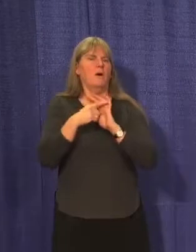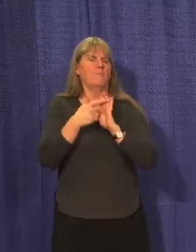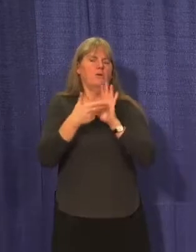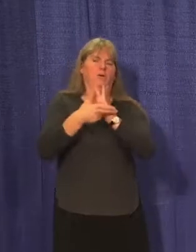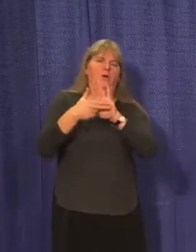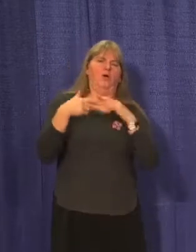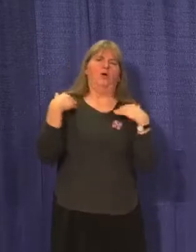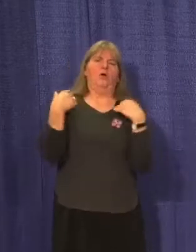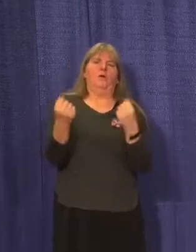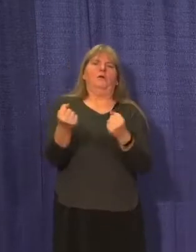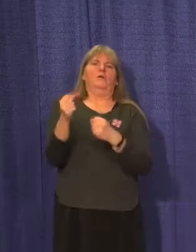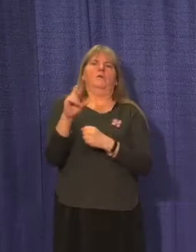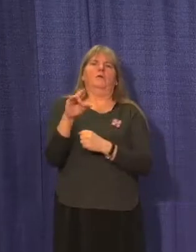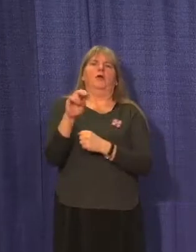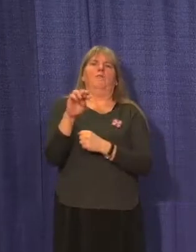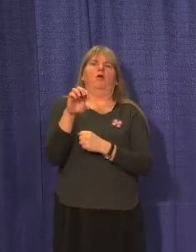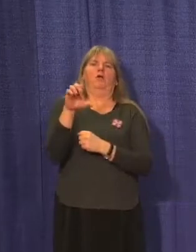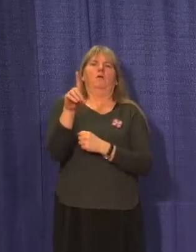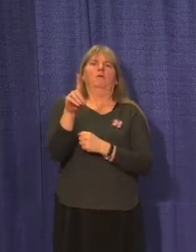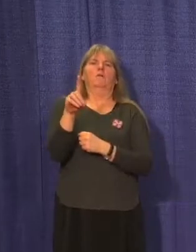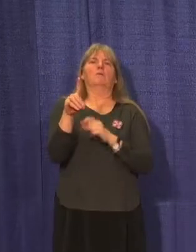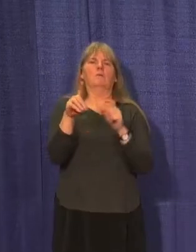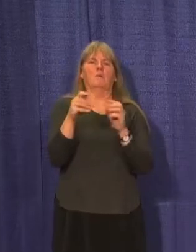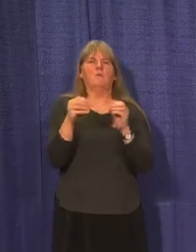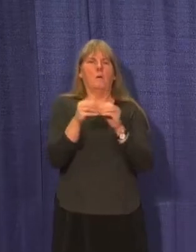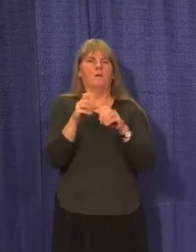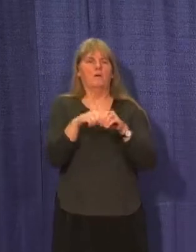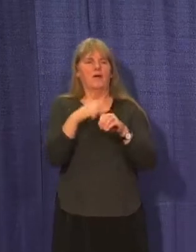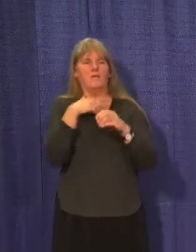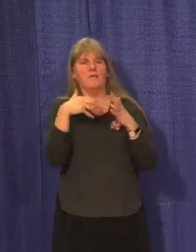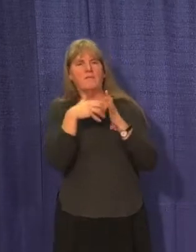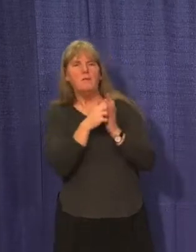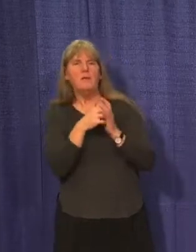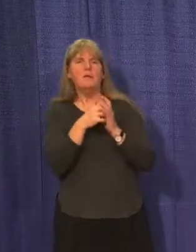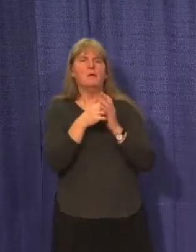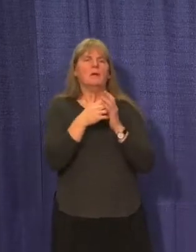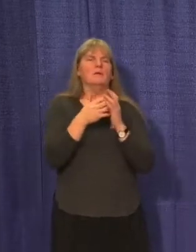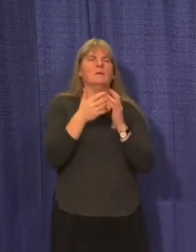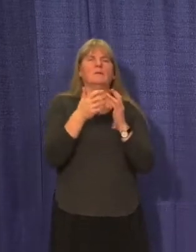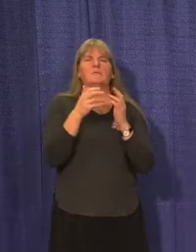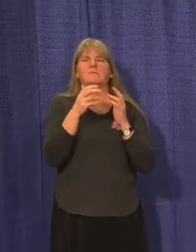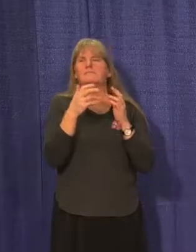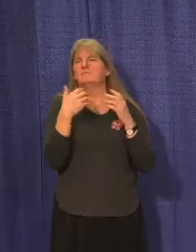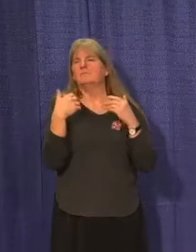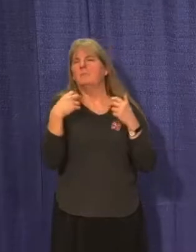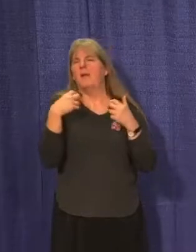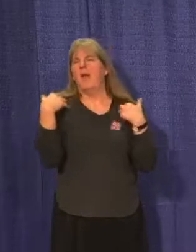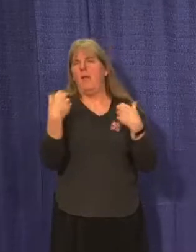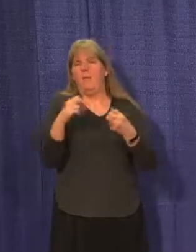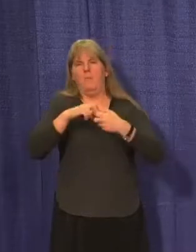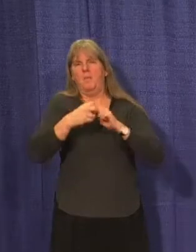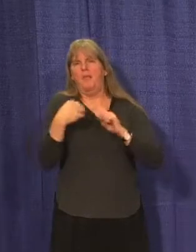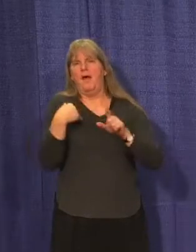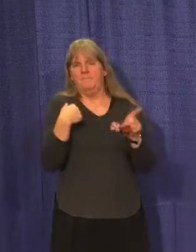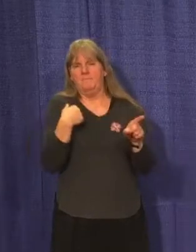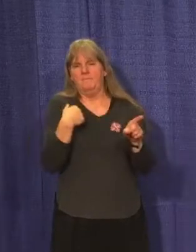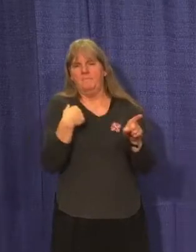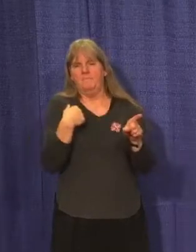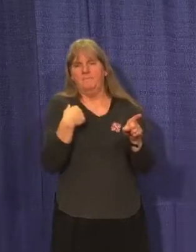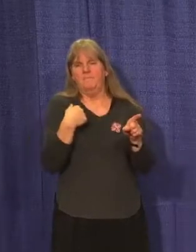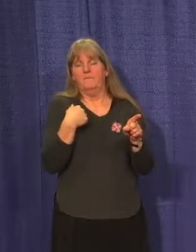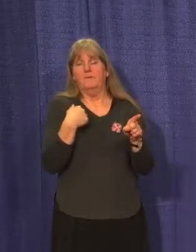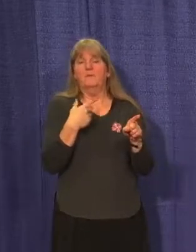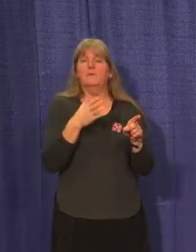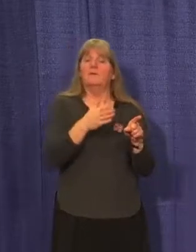times that have been associated with some of our cases. And, again, it's still an individualized... You can actually have